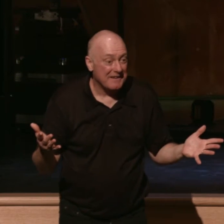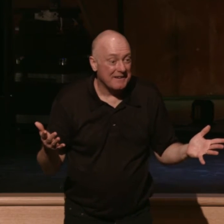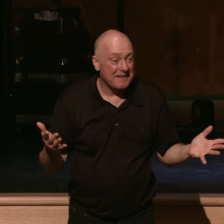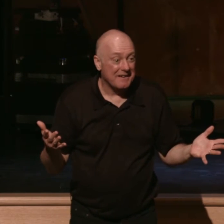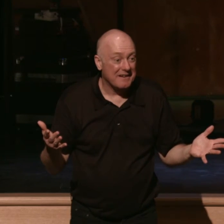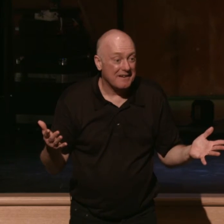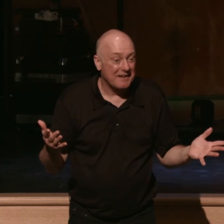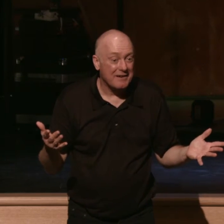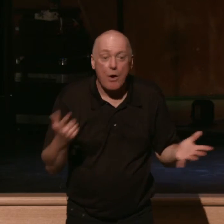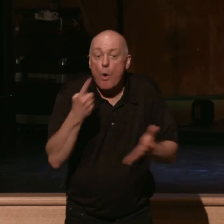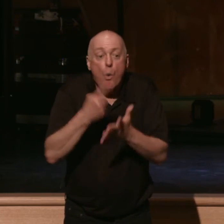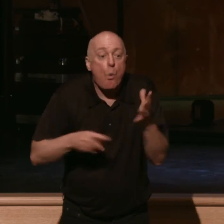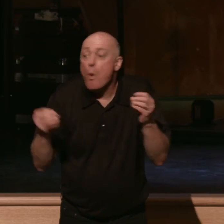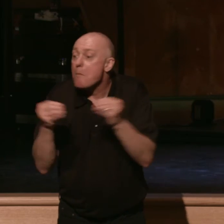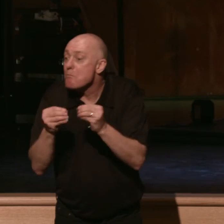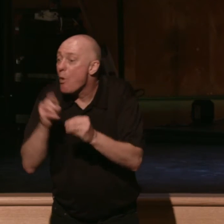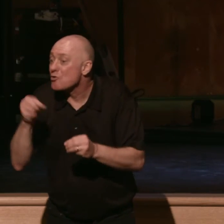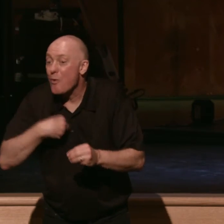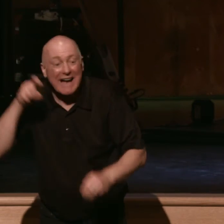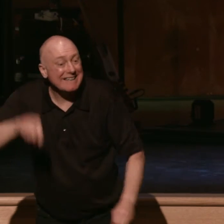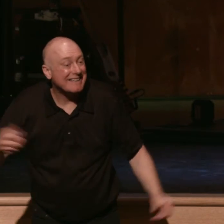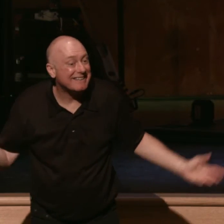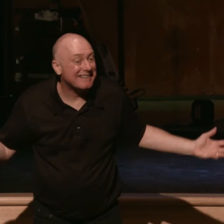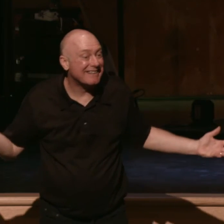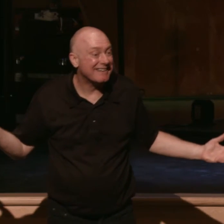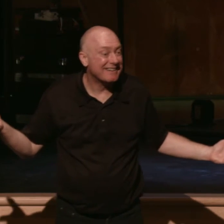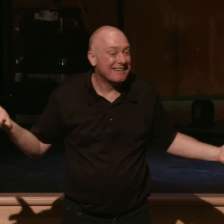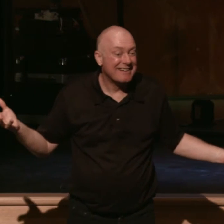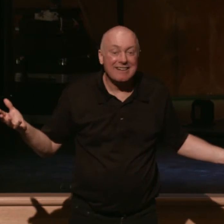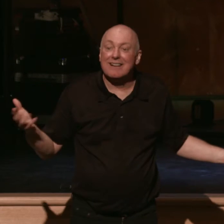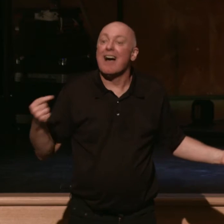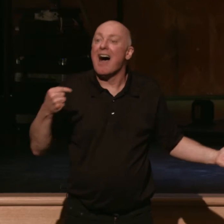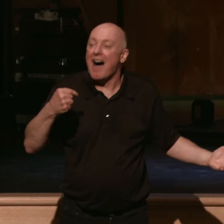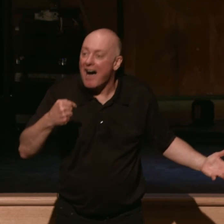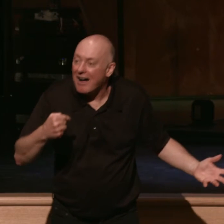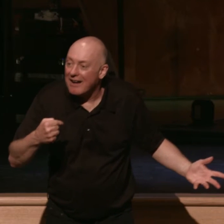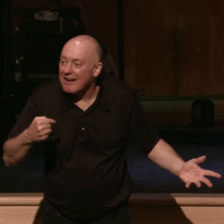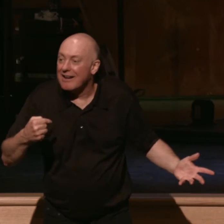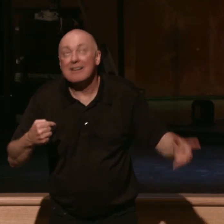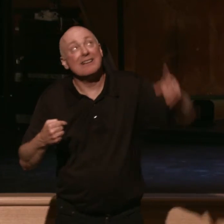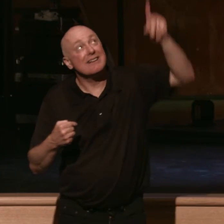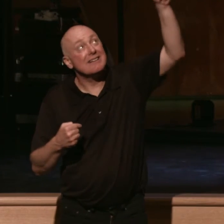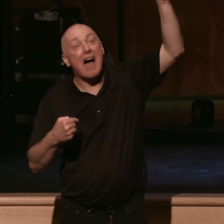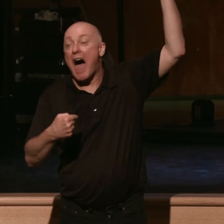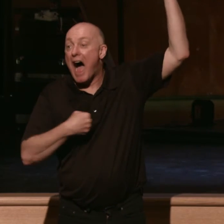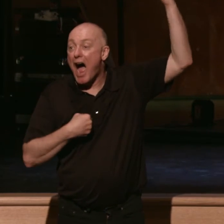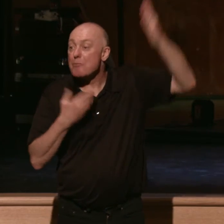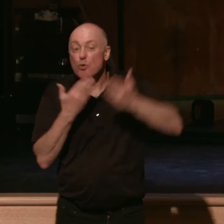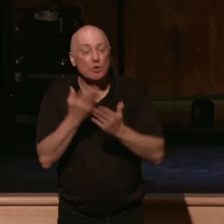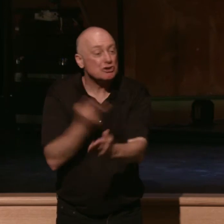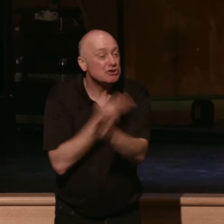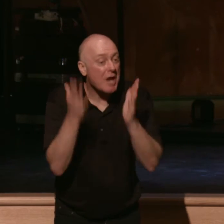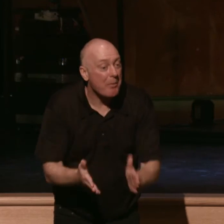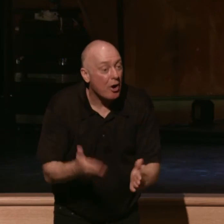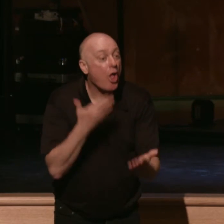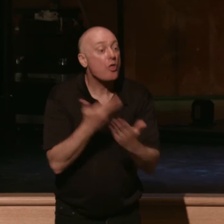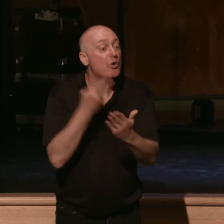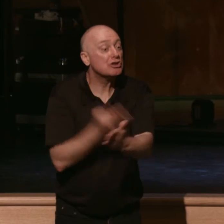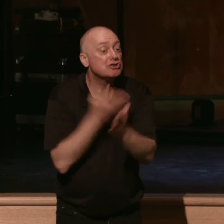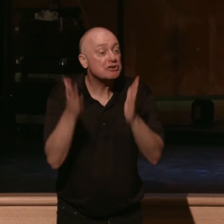What more do I need? I am the good shepherd. The good shepherd lays down his